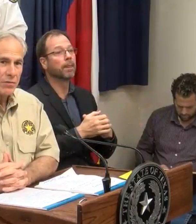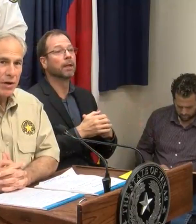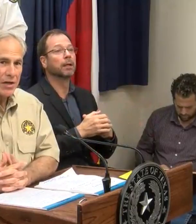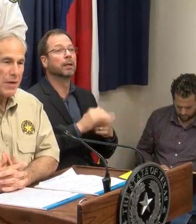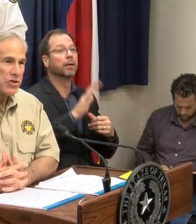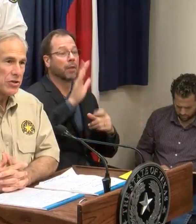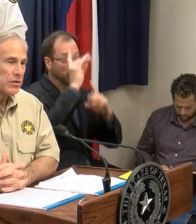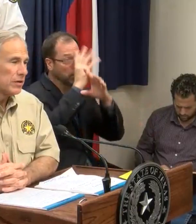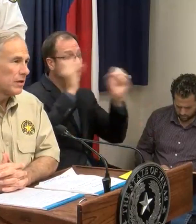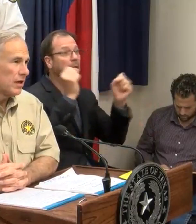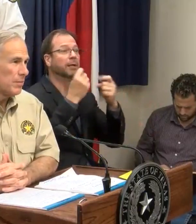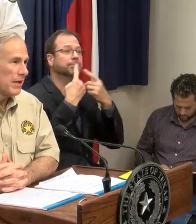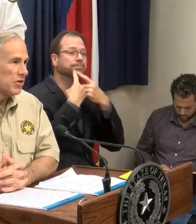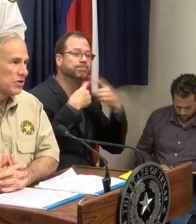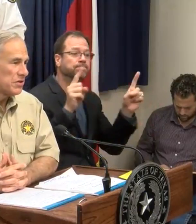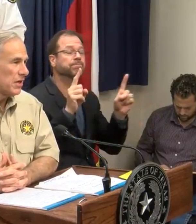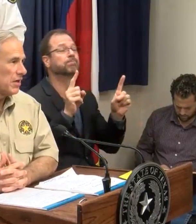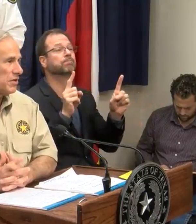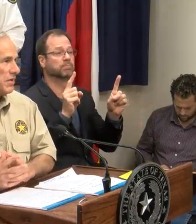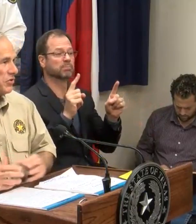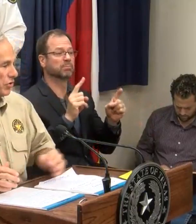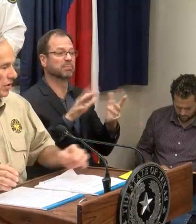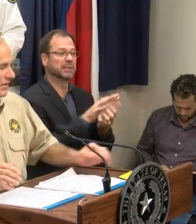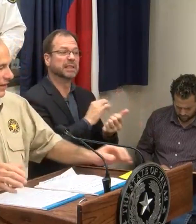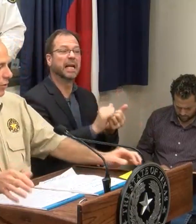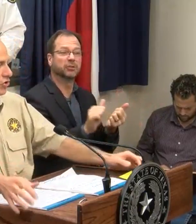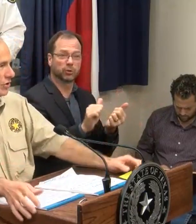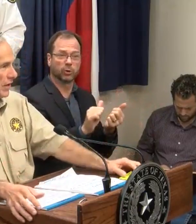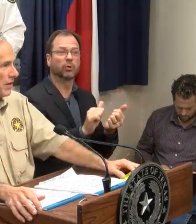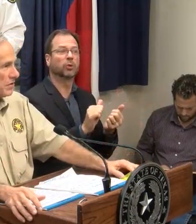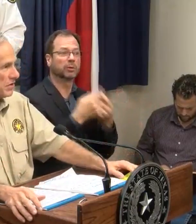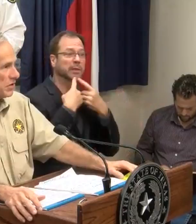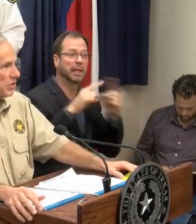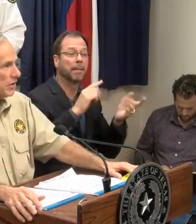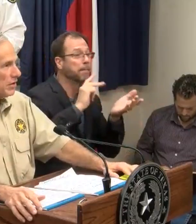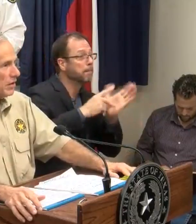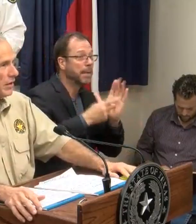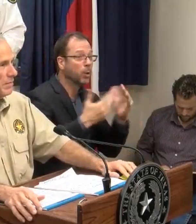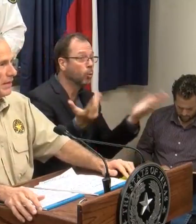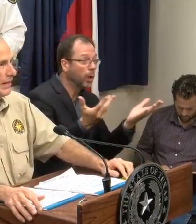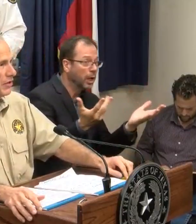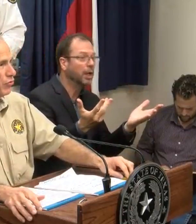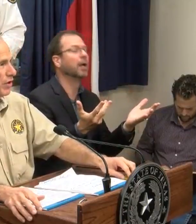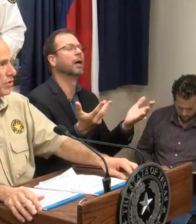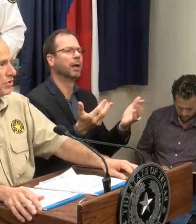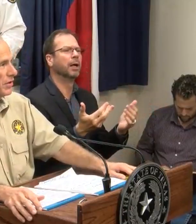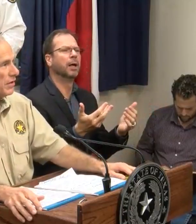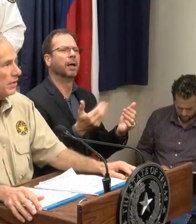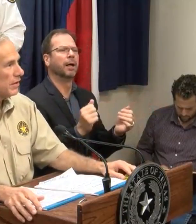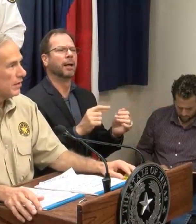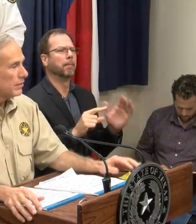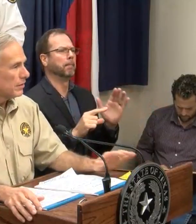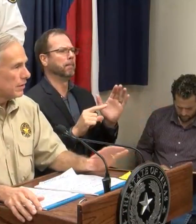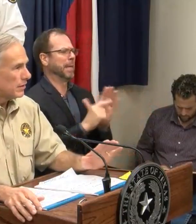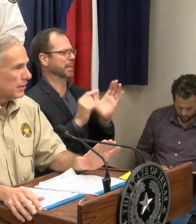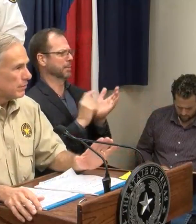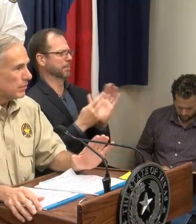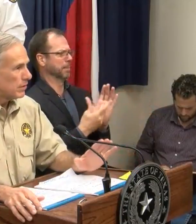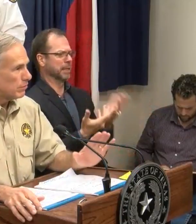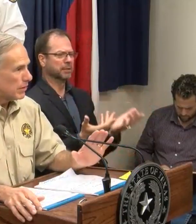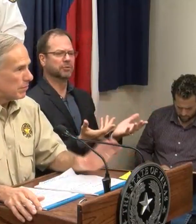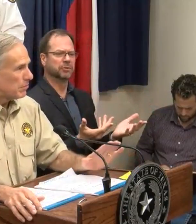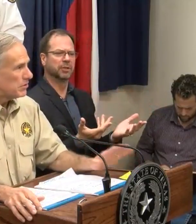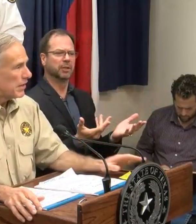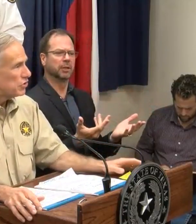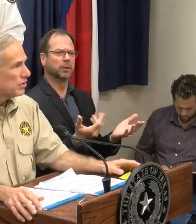proclamation about our disaster declaration does is it immediately triggers the